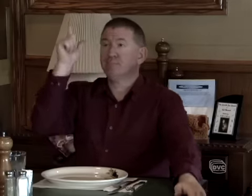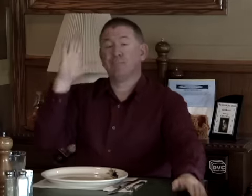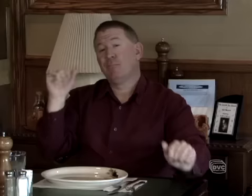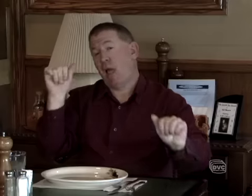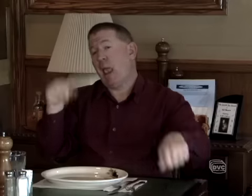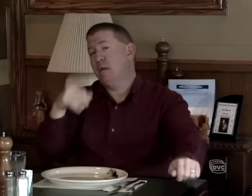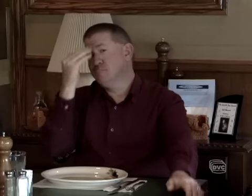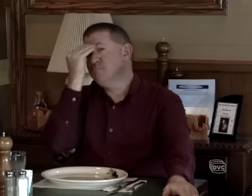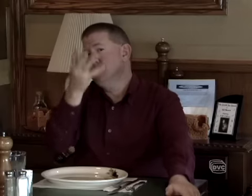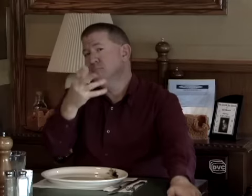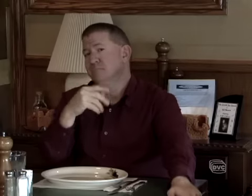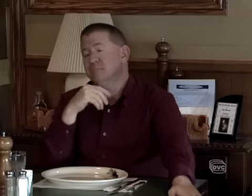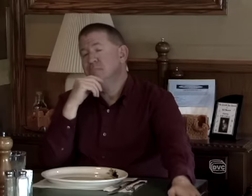And He knows how to do it.